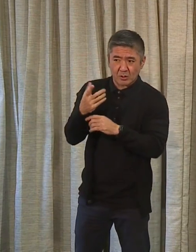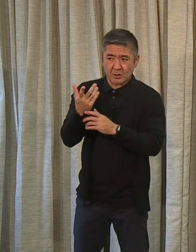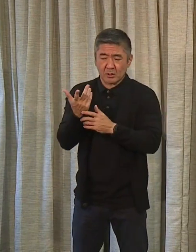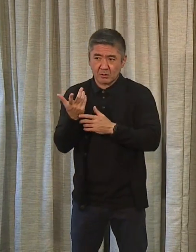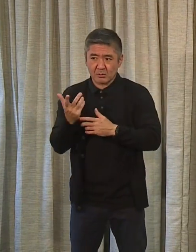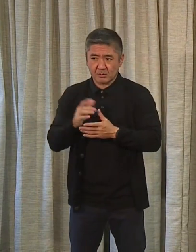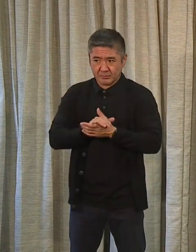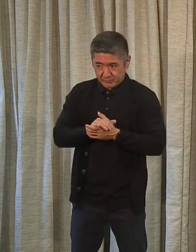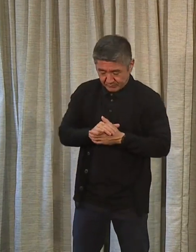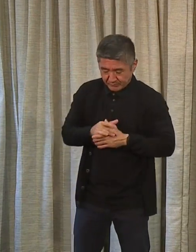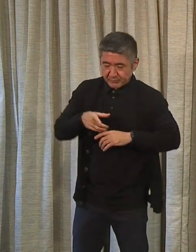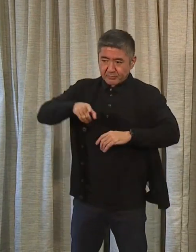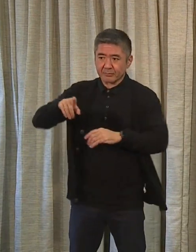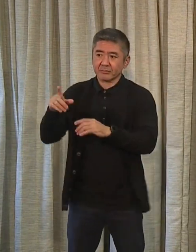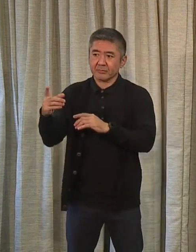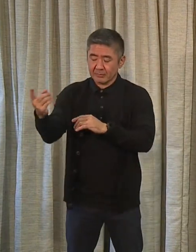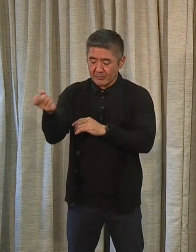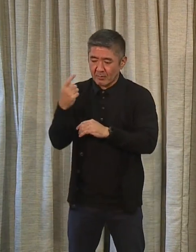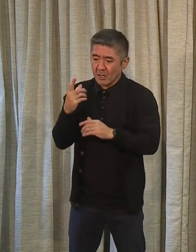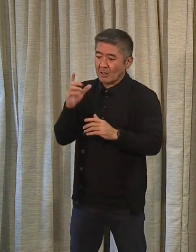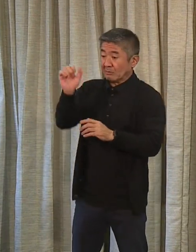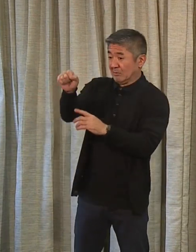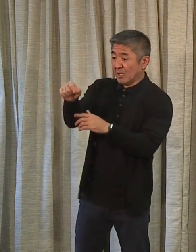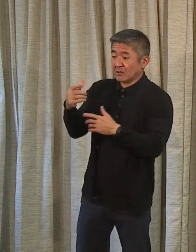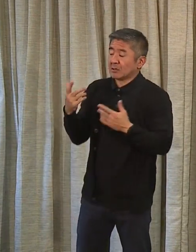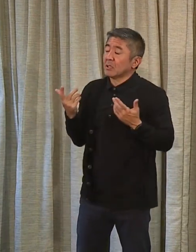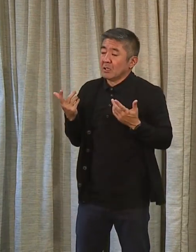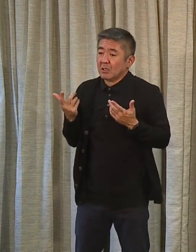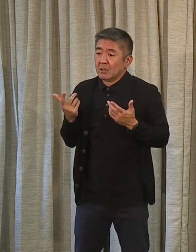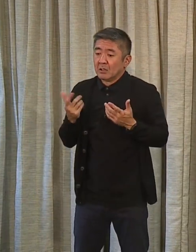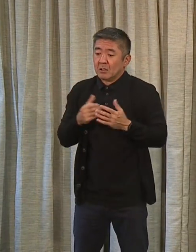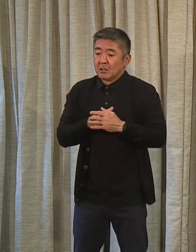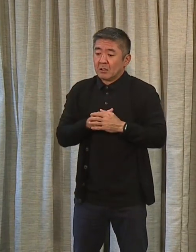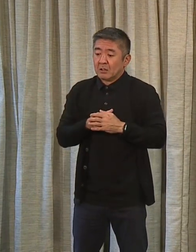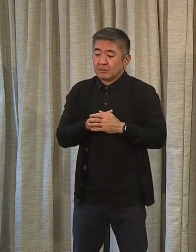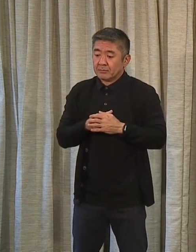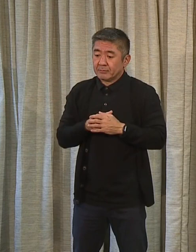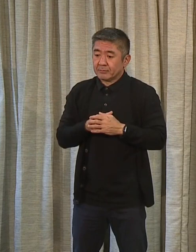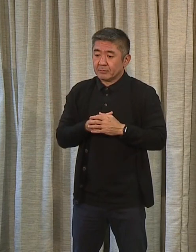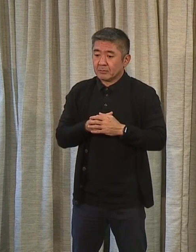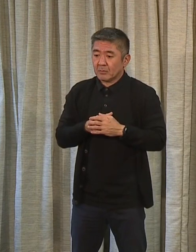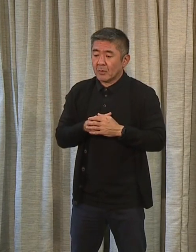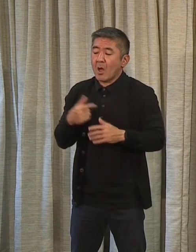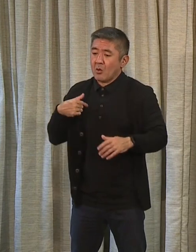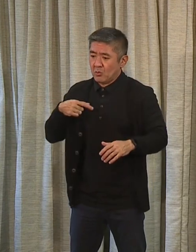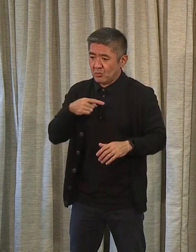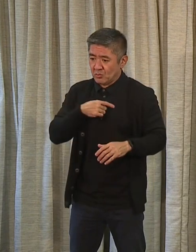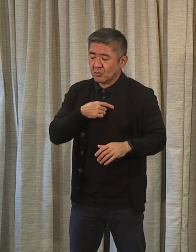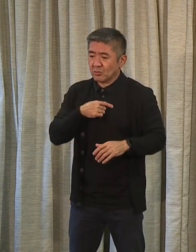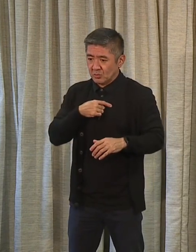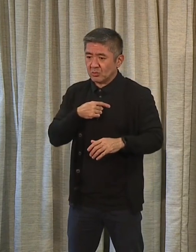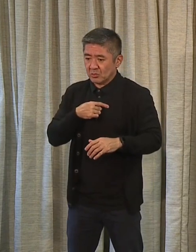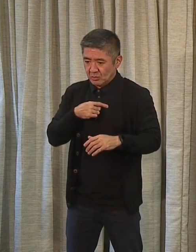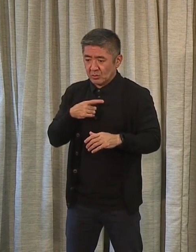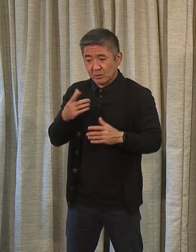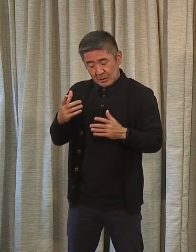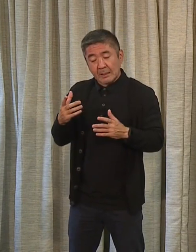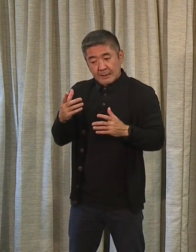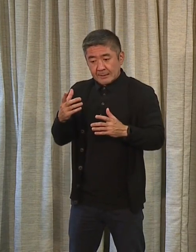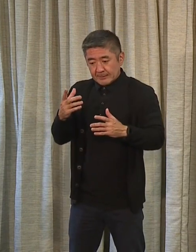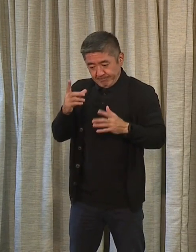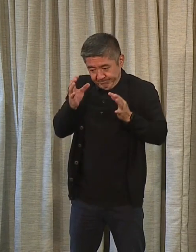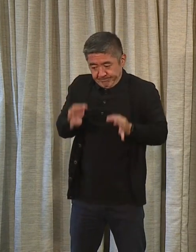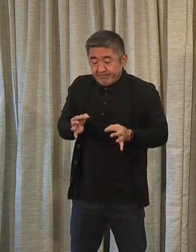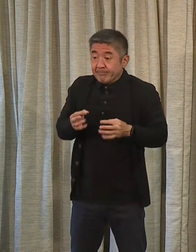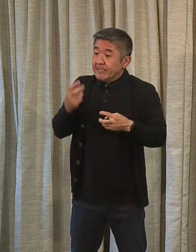our constituent, yes, we actually took on and made some tough decisions